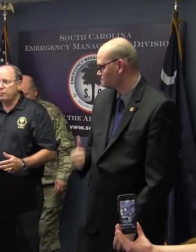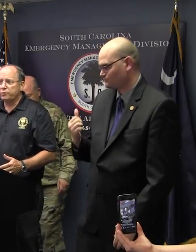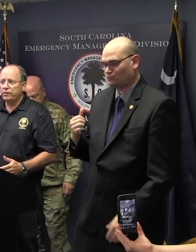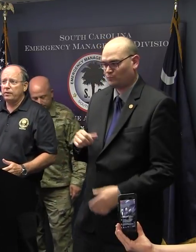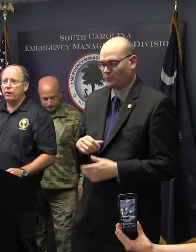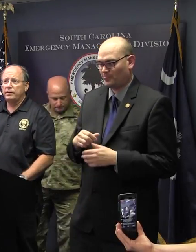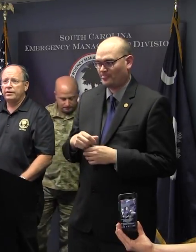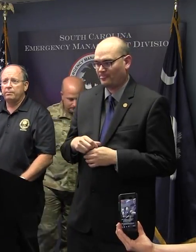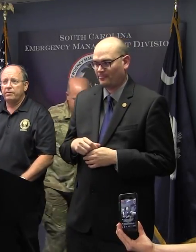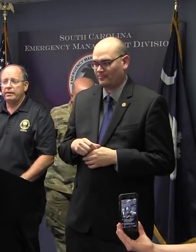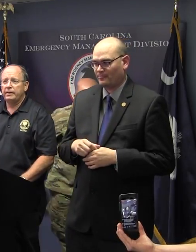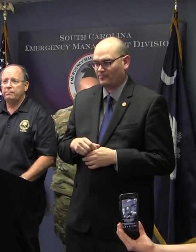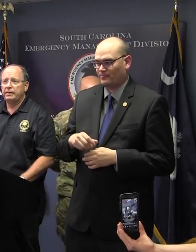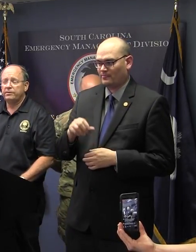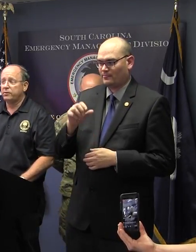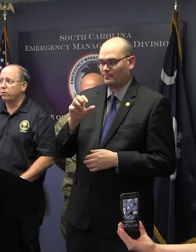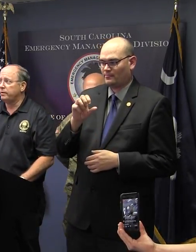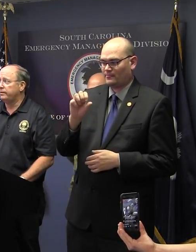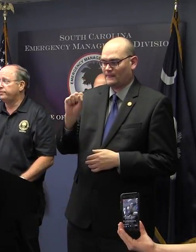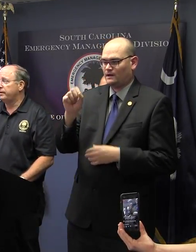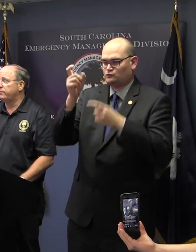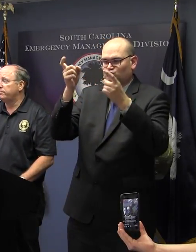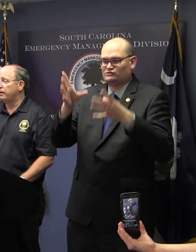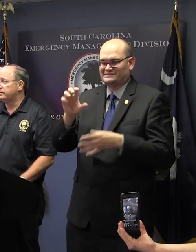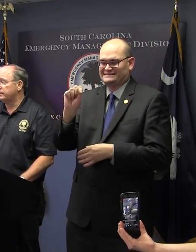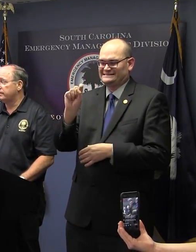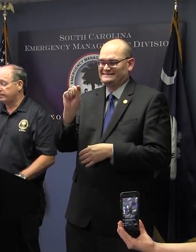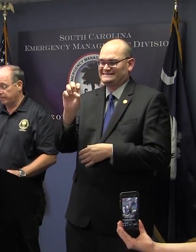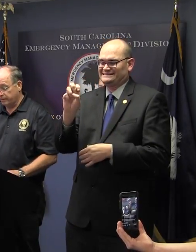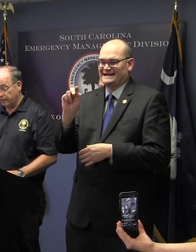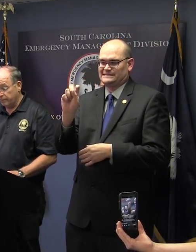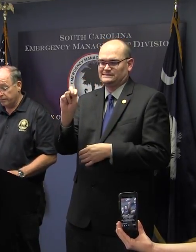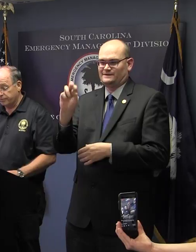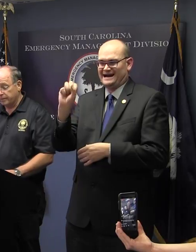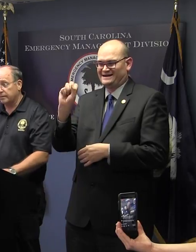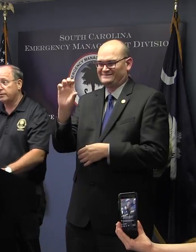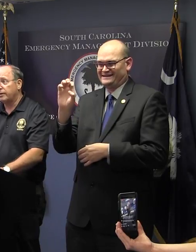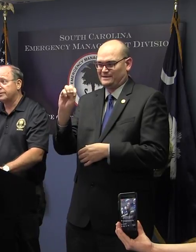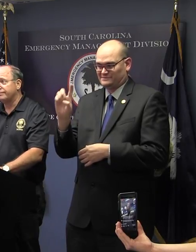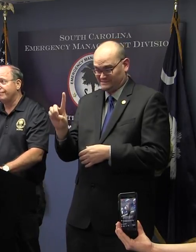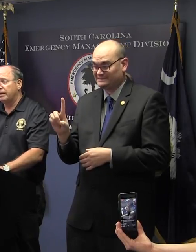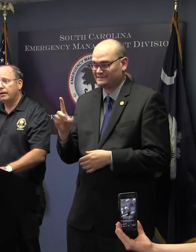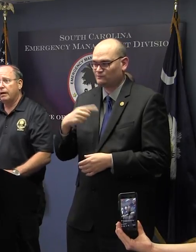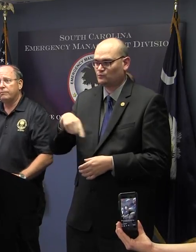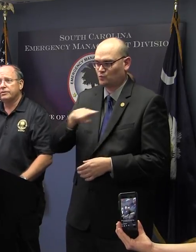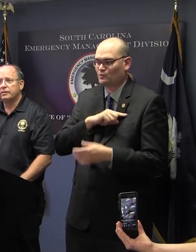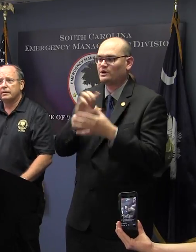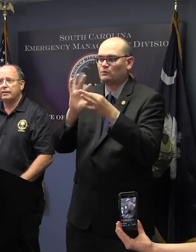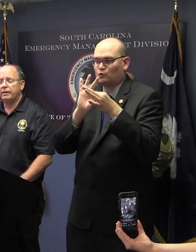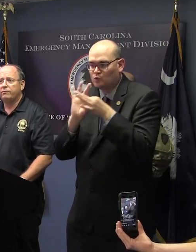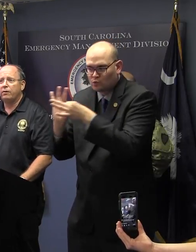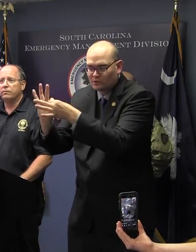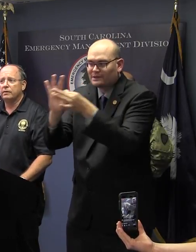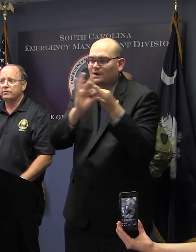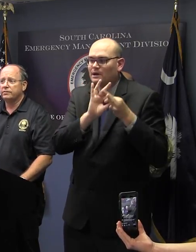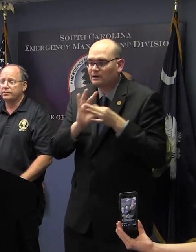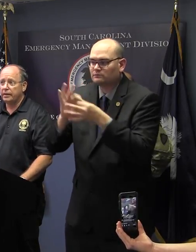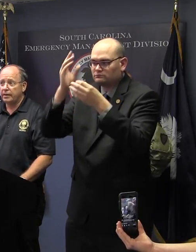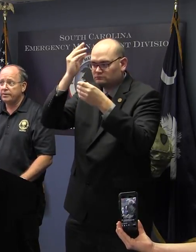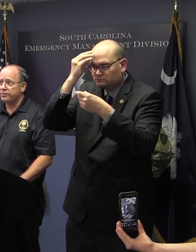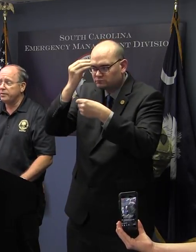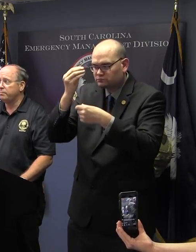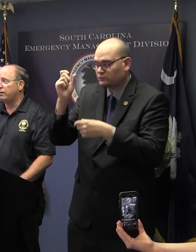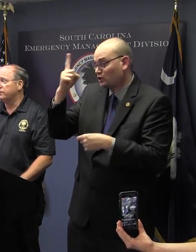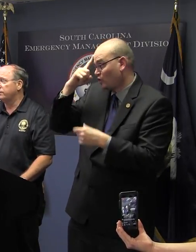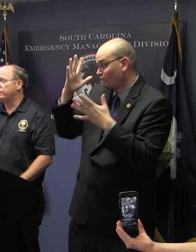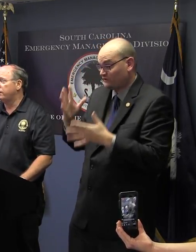I think most of you know our job here at EMD is to coordinate the state response under the governor's direction, obviously. And that involves not just the